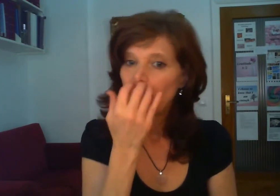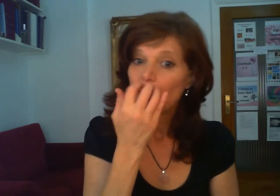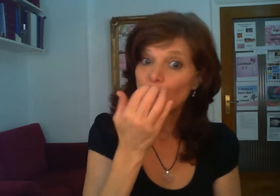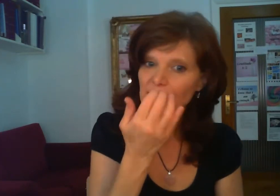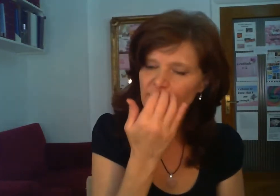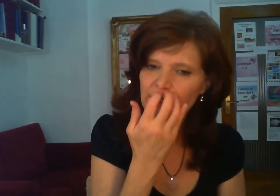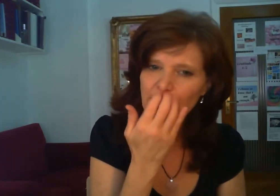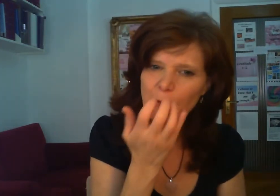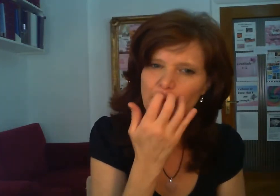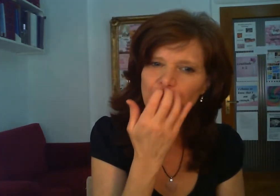gratifying